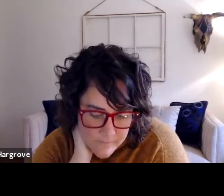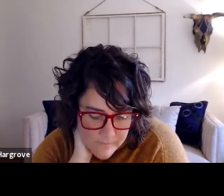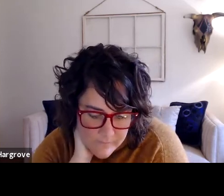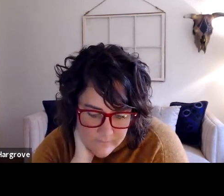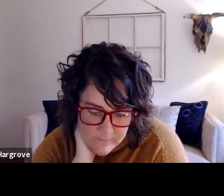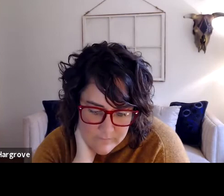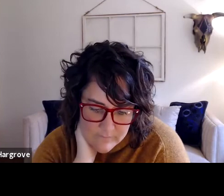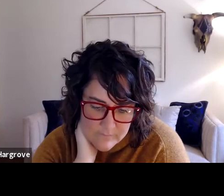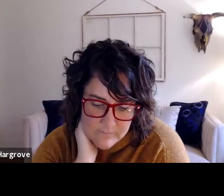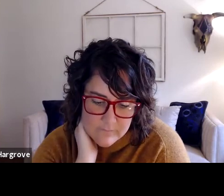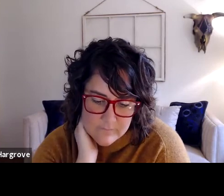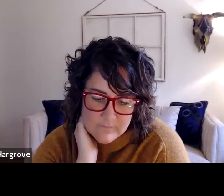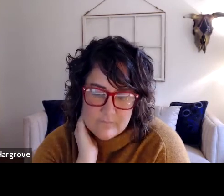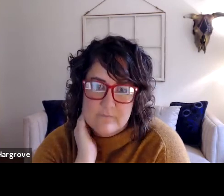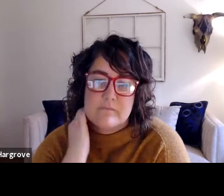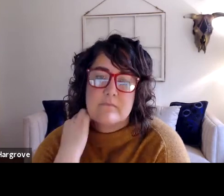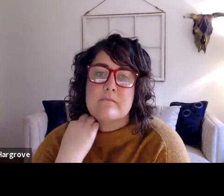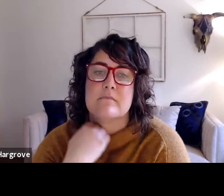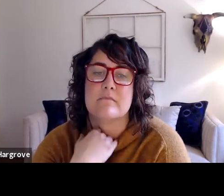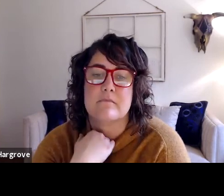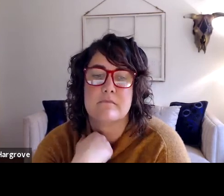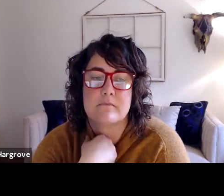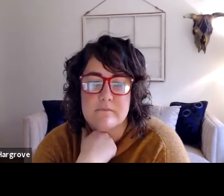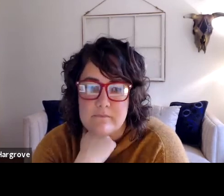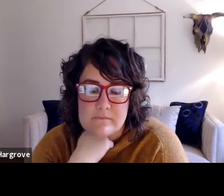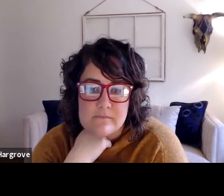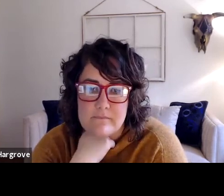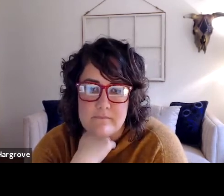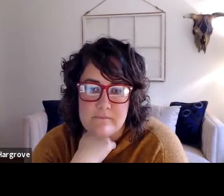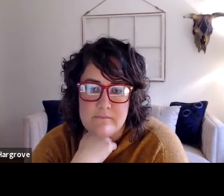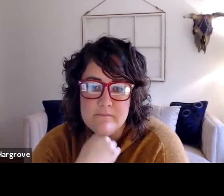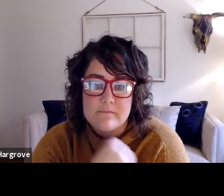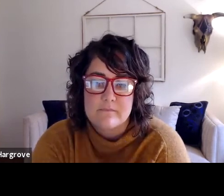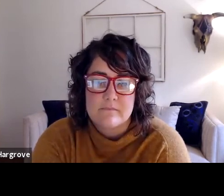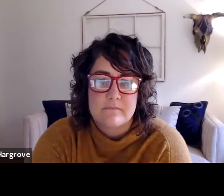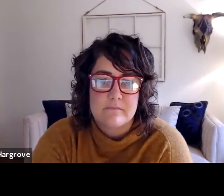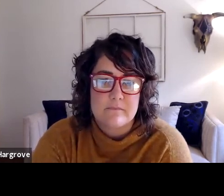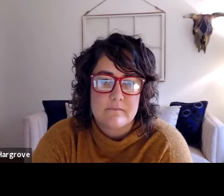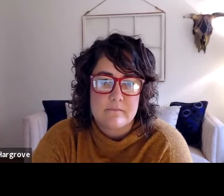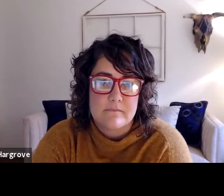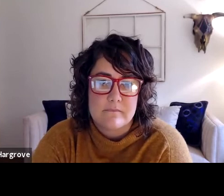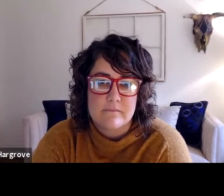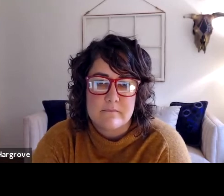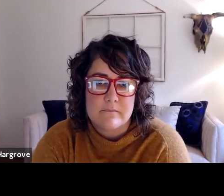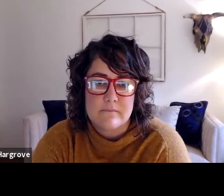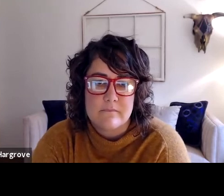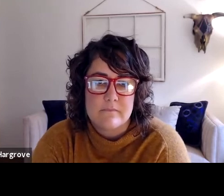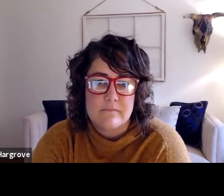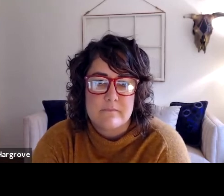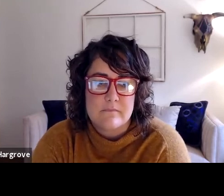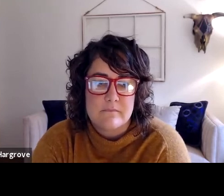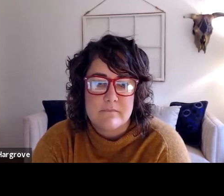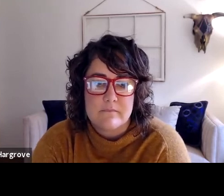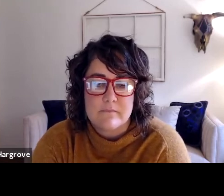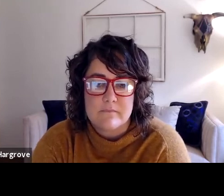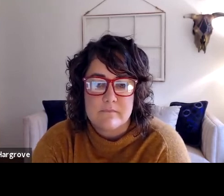in front of a group of people that they're not really sure about. So that was definitely a positive from the online class. What we learned over